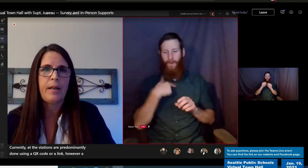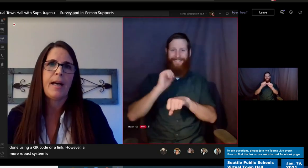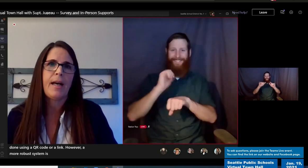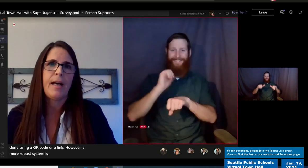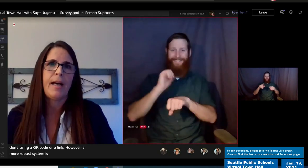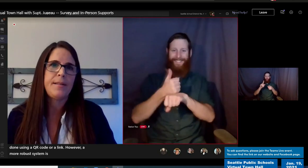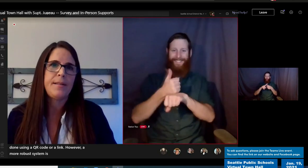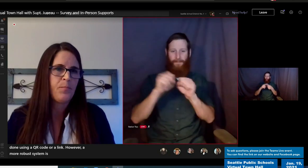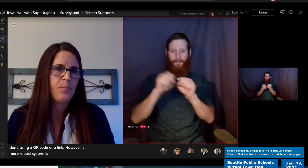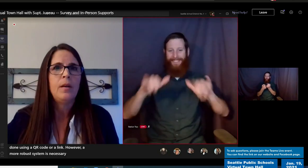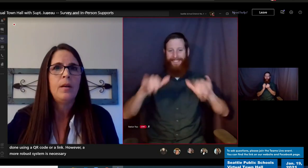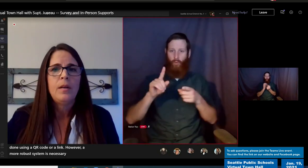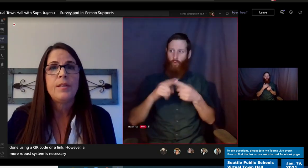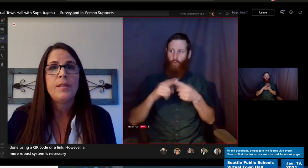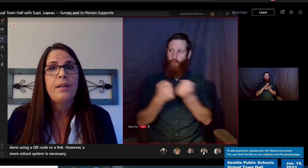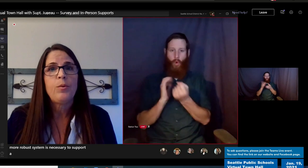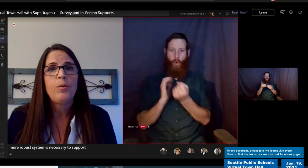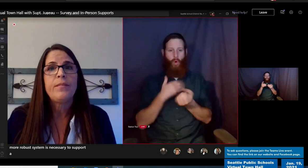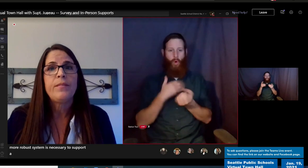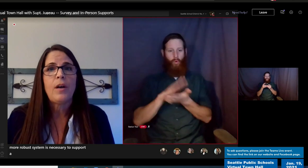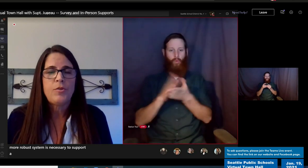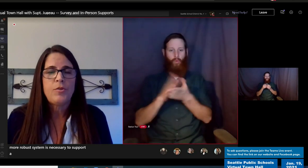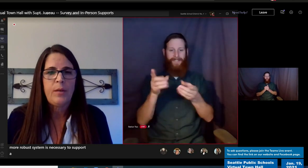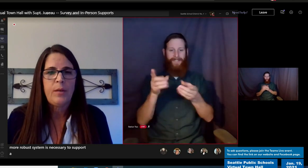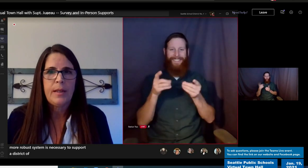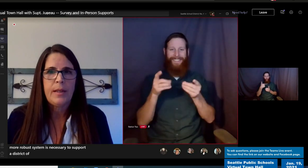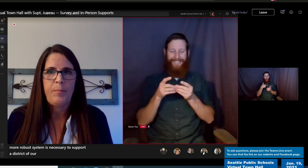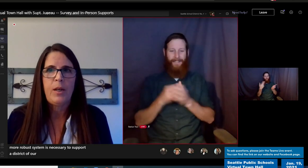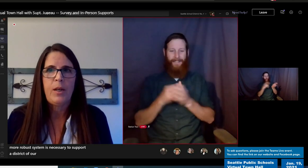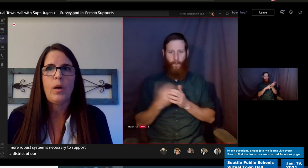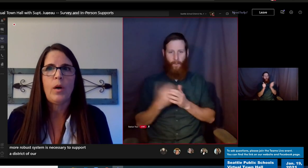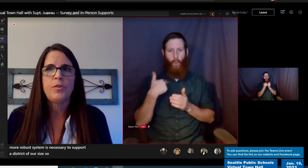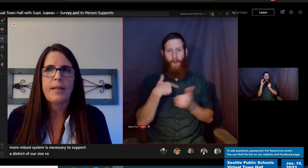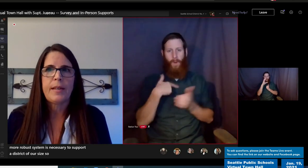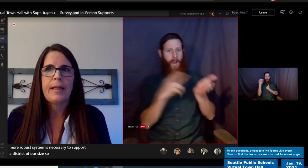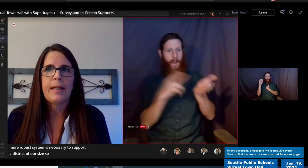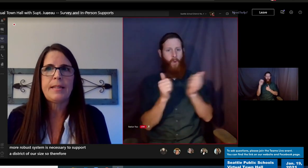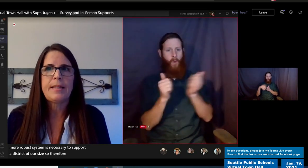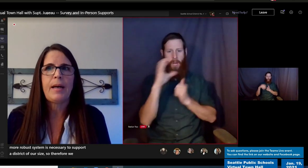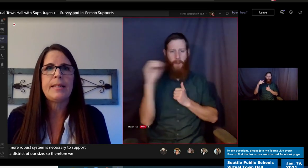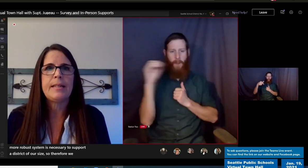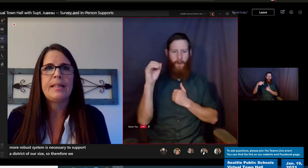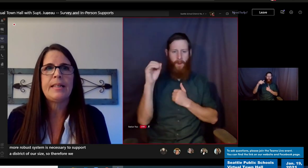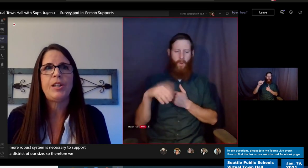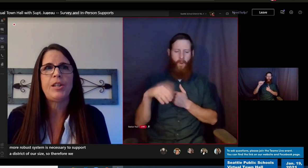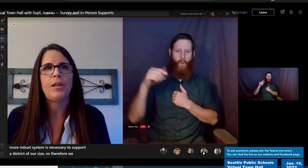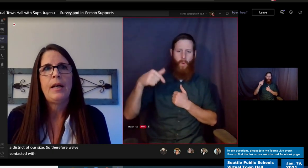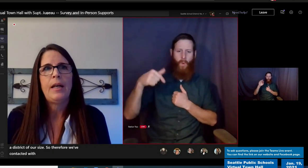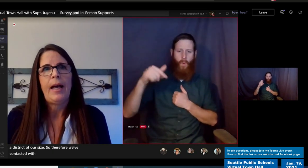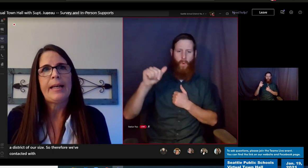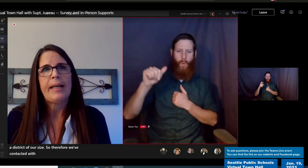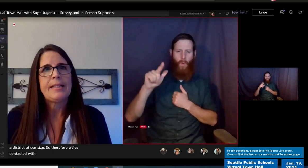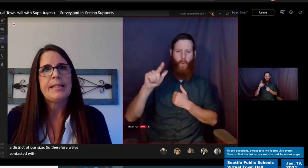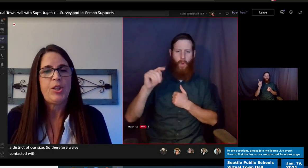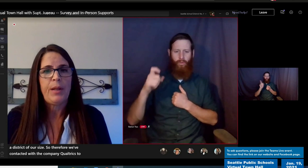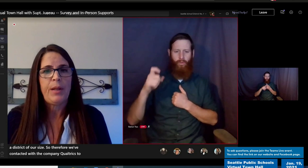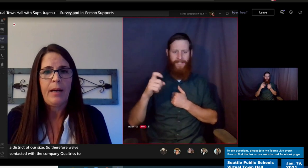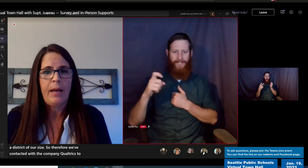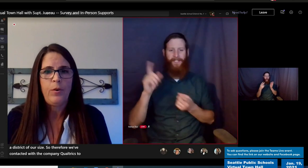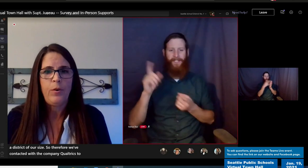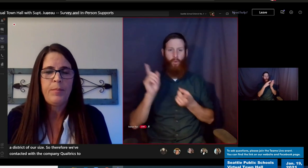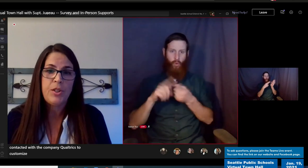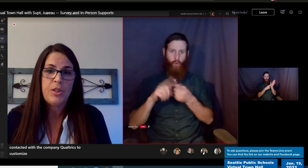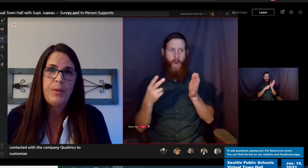size. So therefore, we've contracted with the company Qualtrex to customize the digital attestation platform